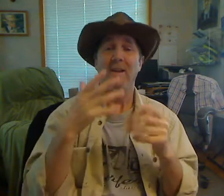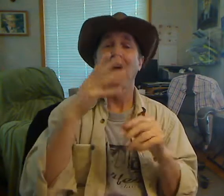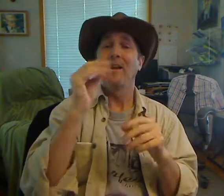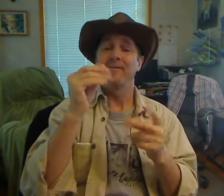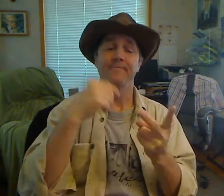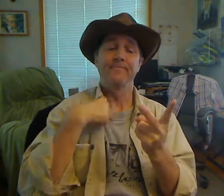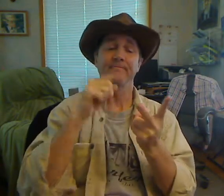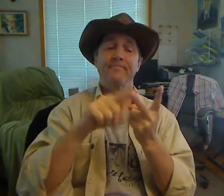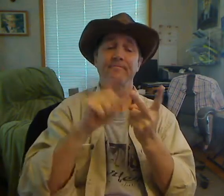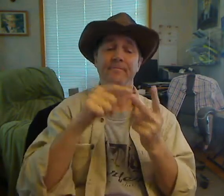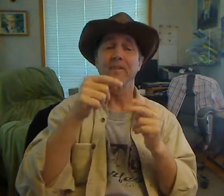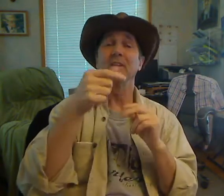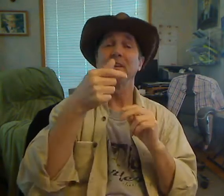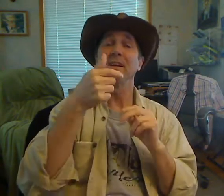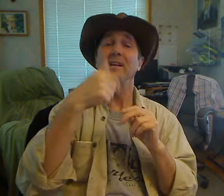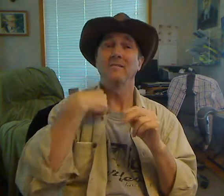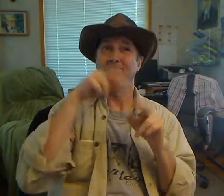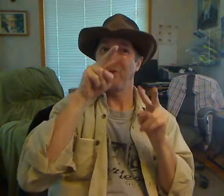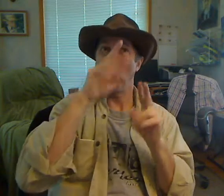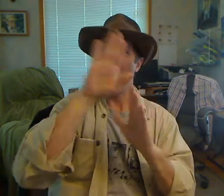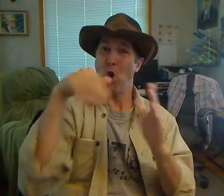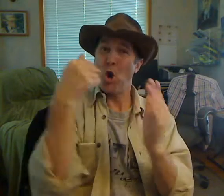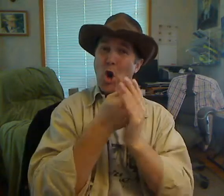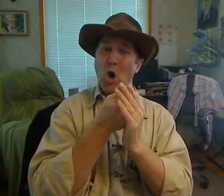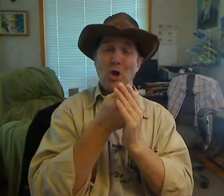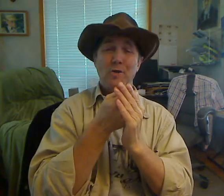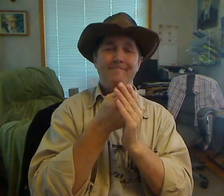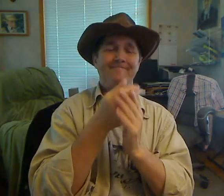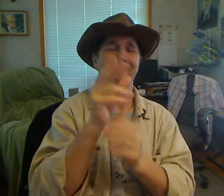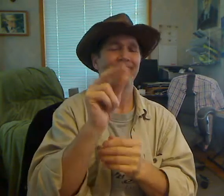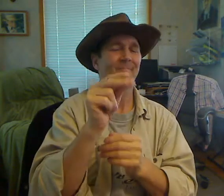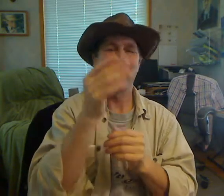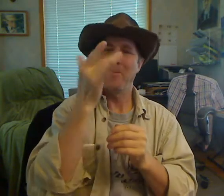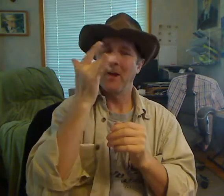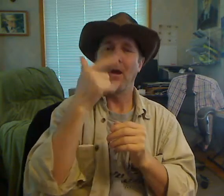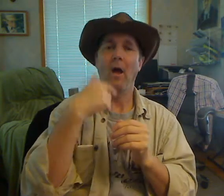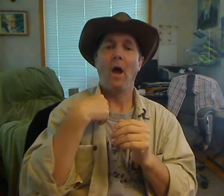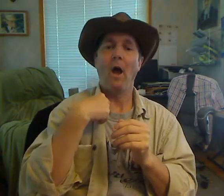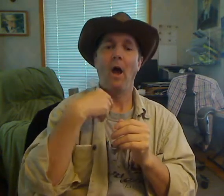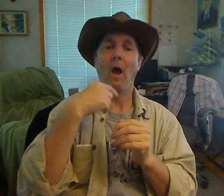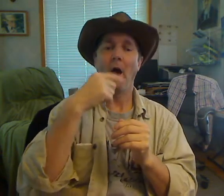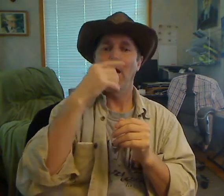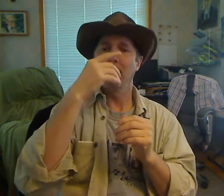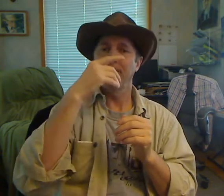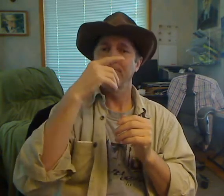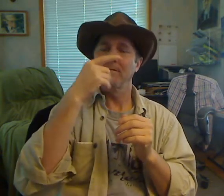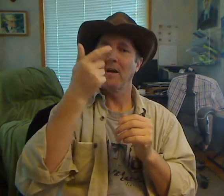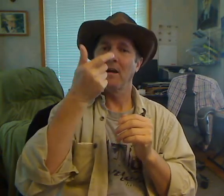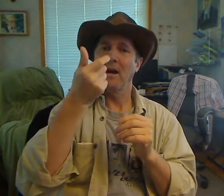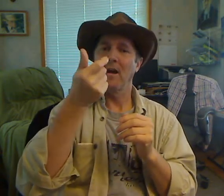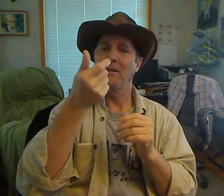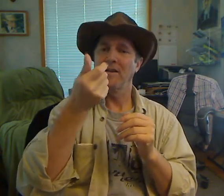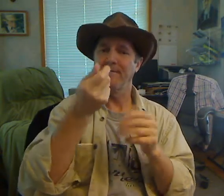against several individuals in the World Finance Tribunal of genocide for the mass murder